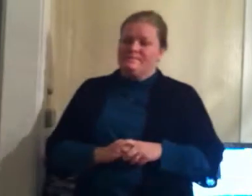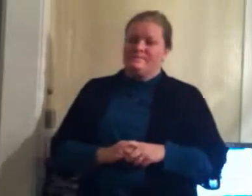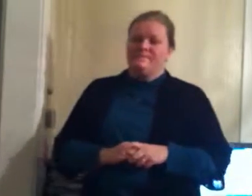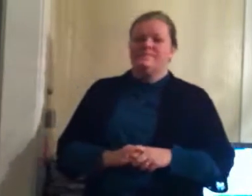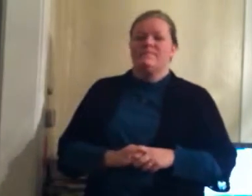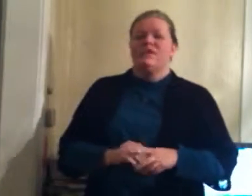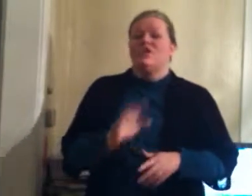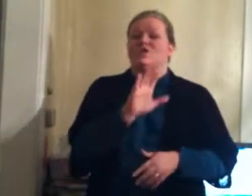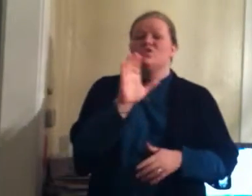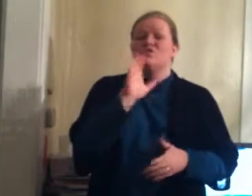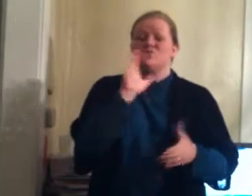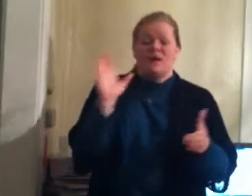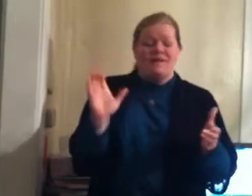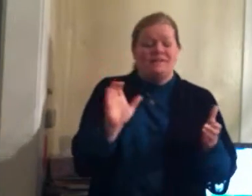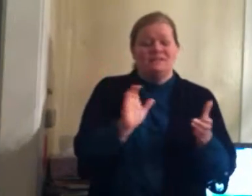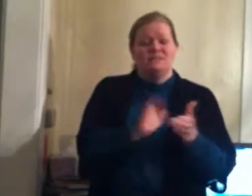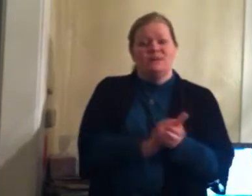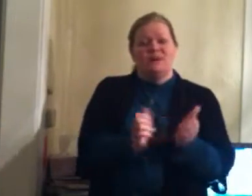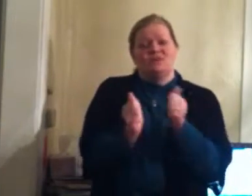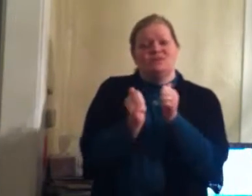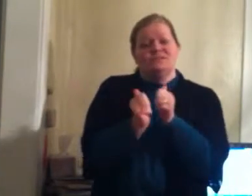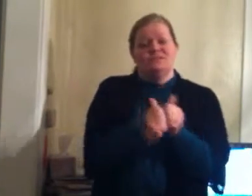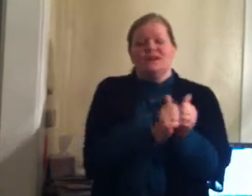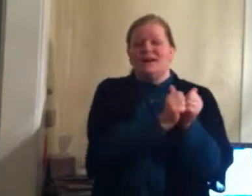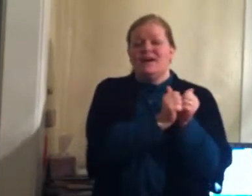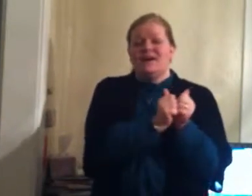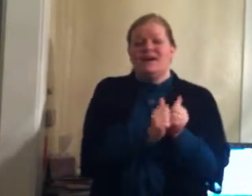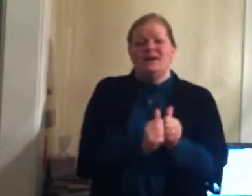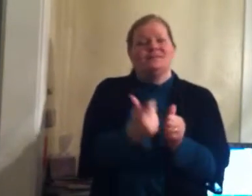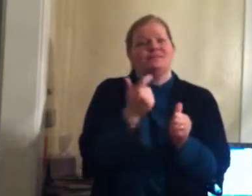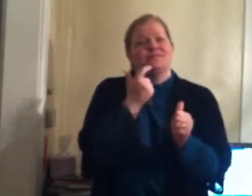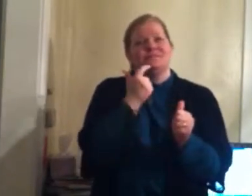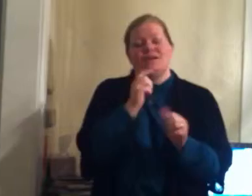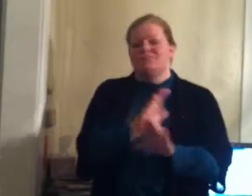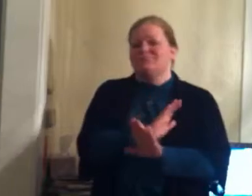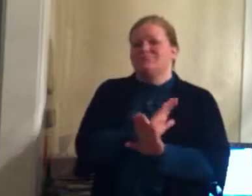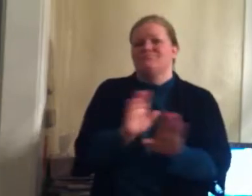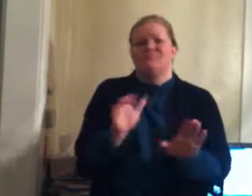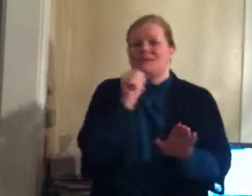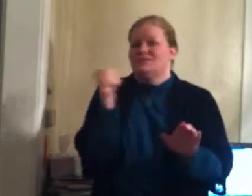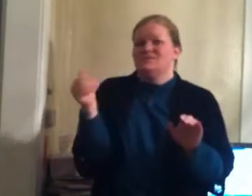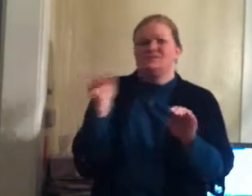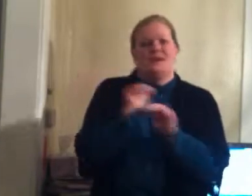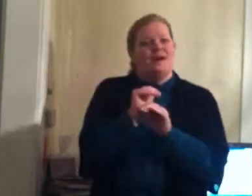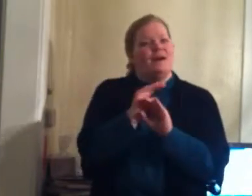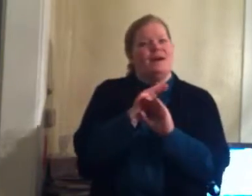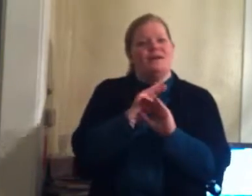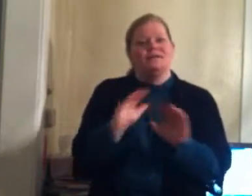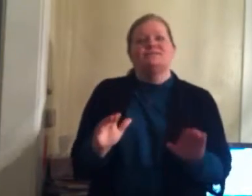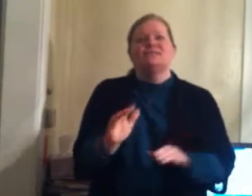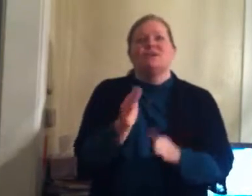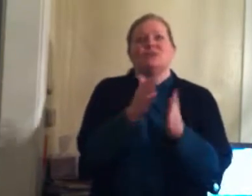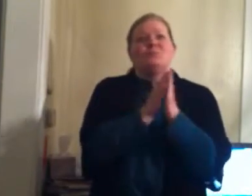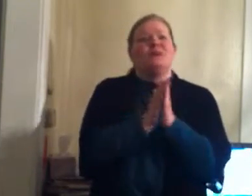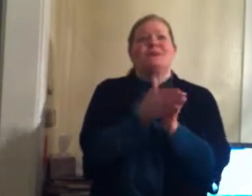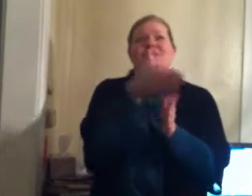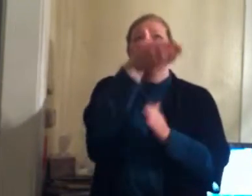Your wife is by the side Saying bye tonight Pray and